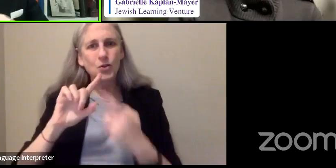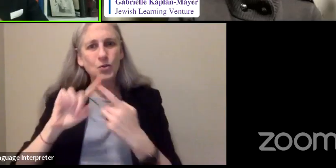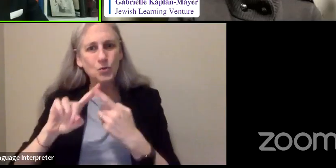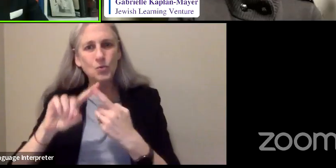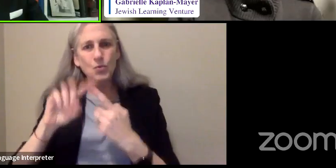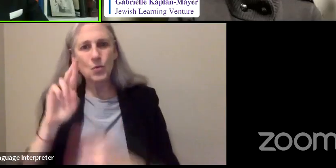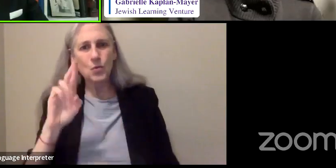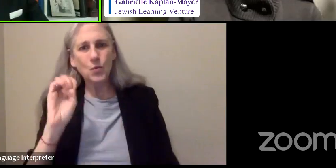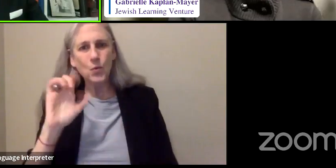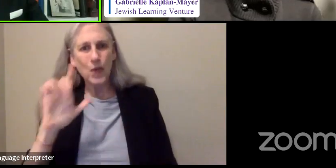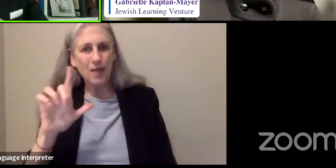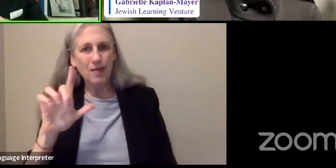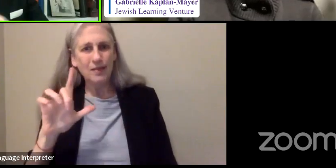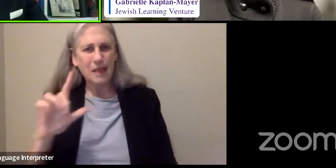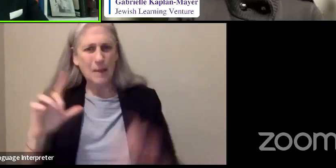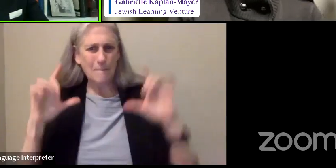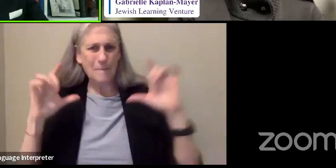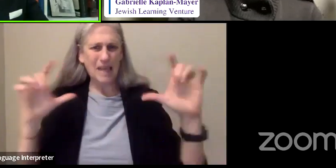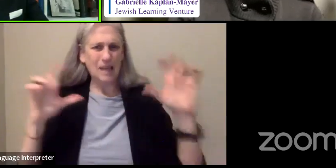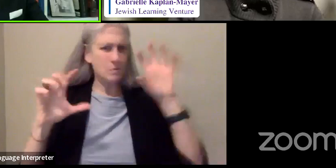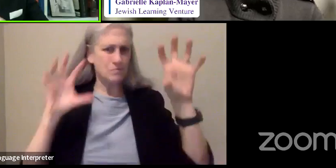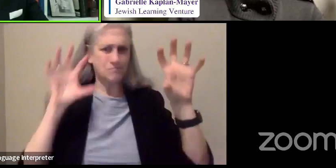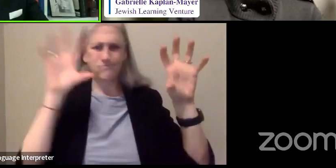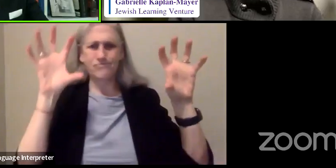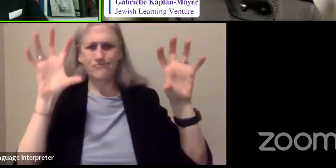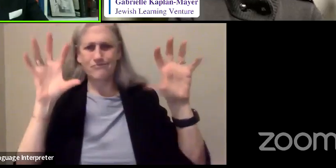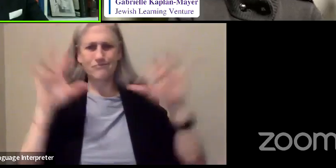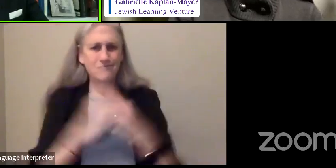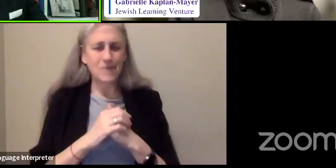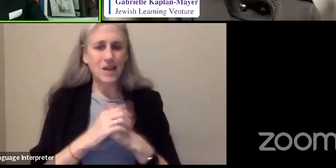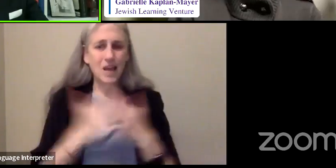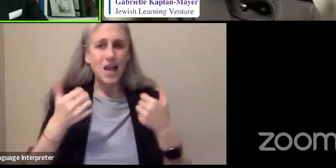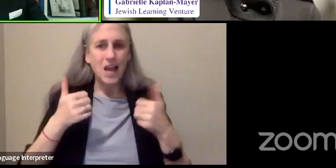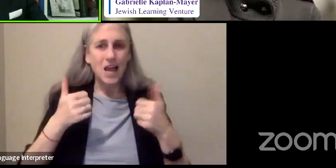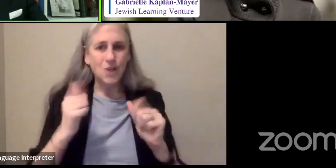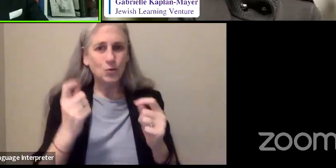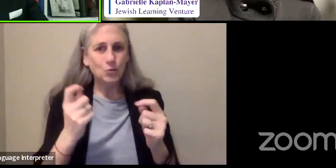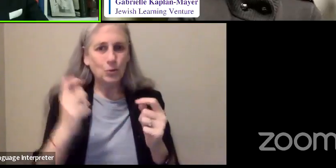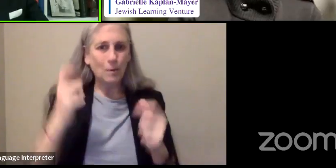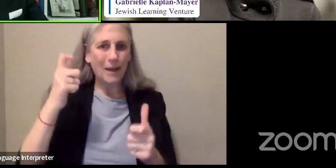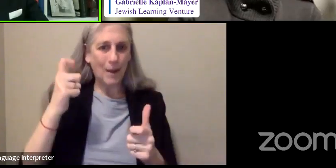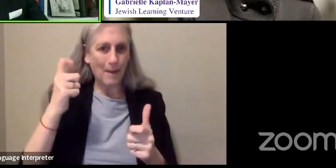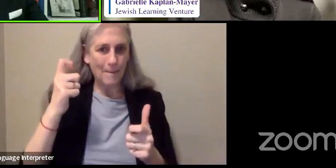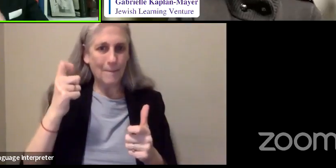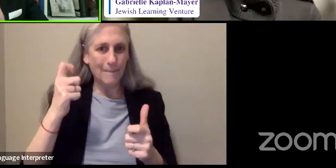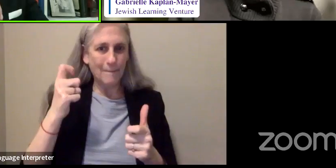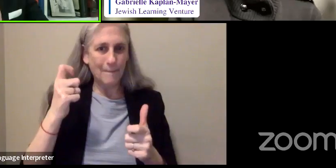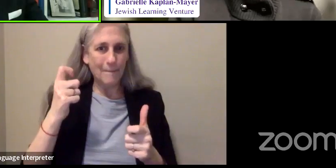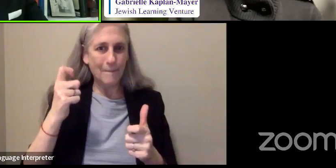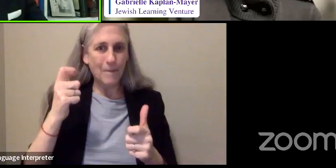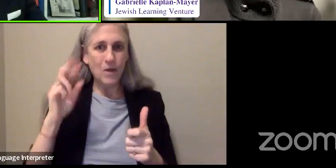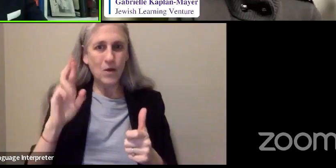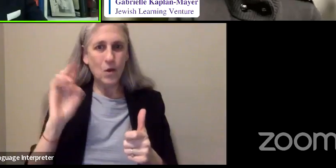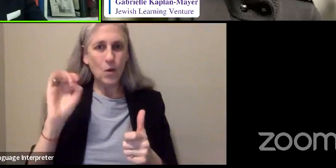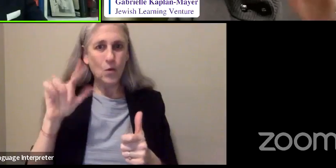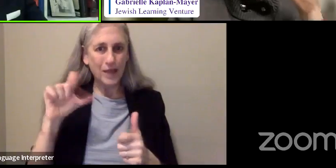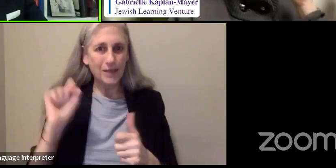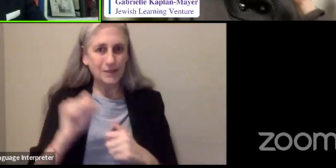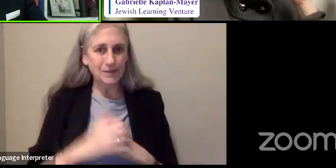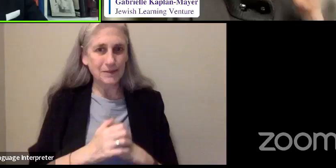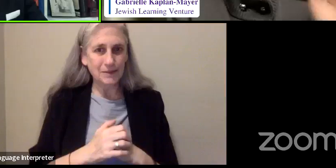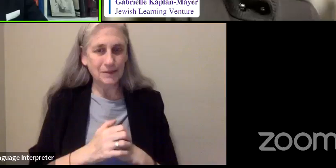I used to try and speed up the reels so that